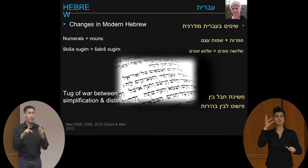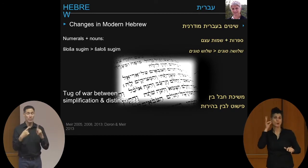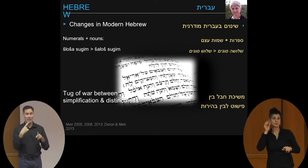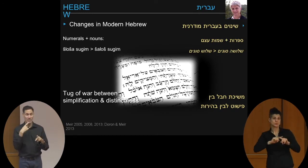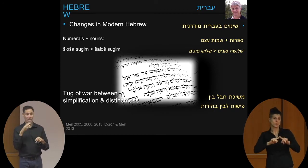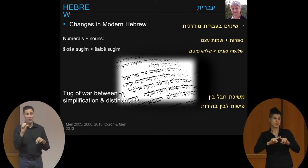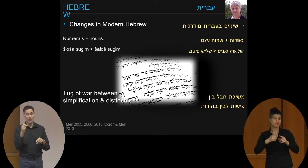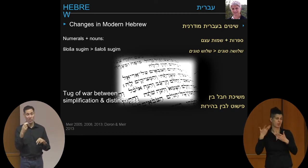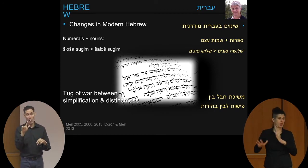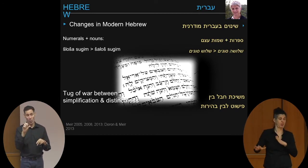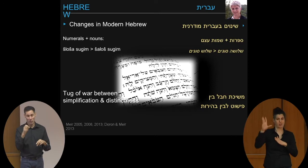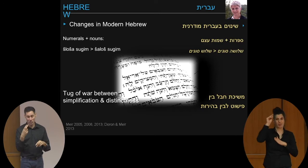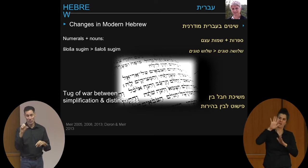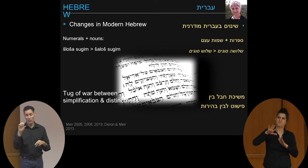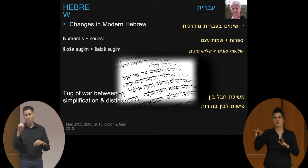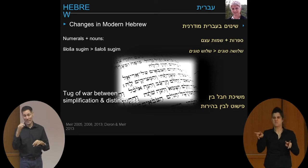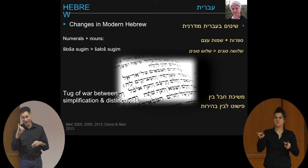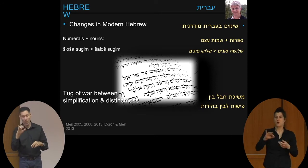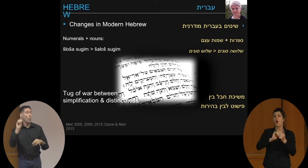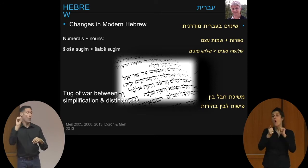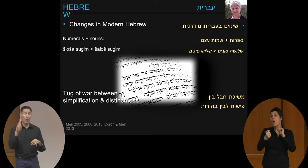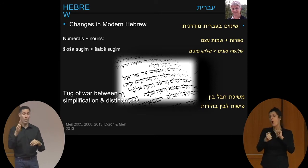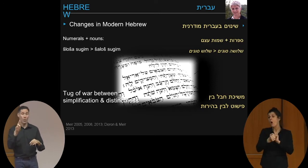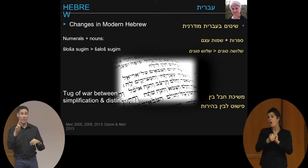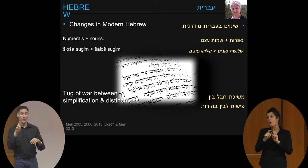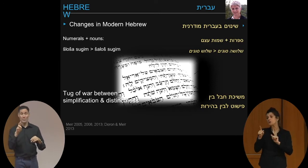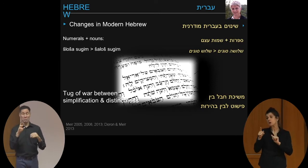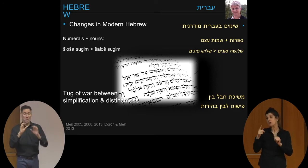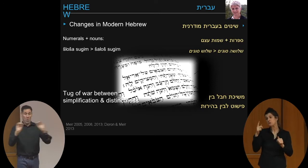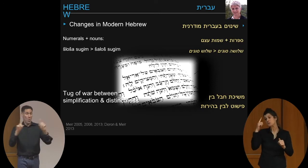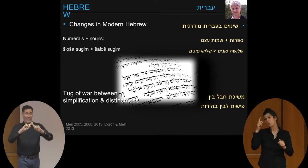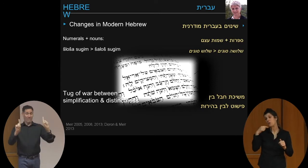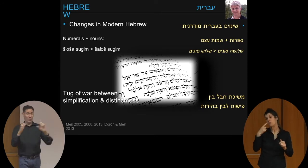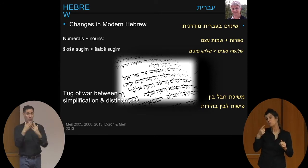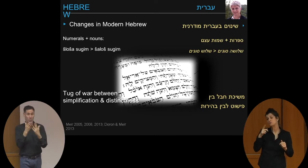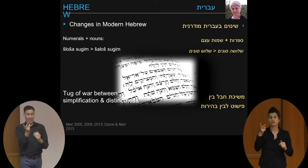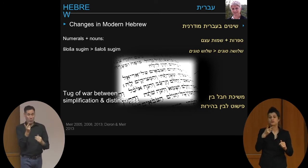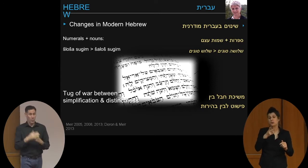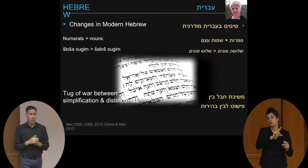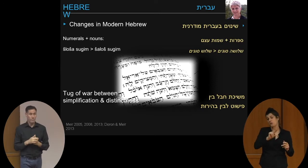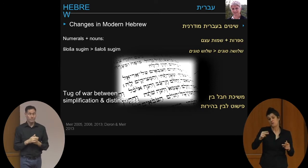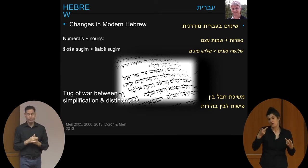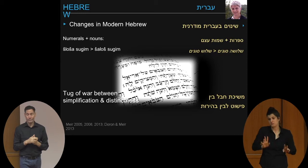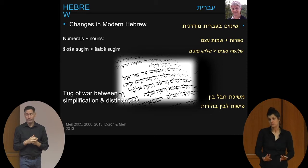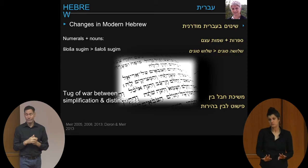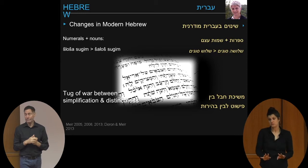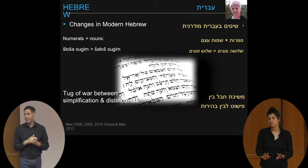or they do not make any difference between two forms and this and similar